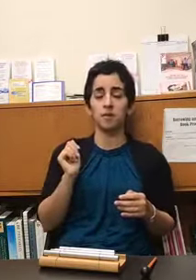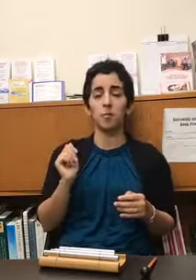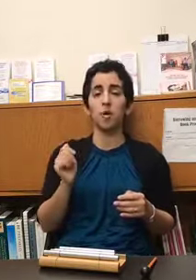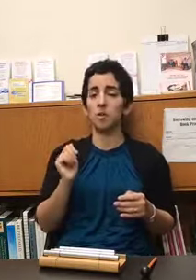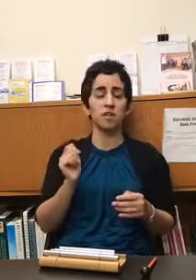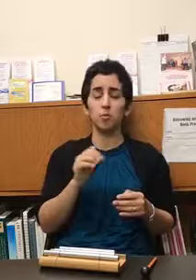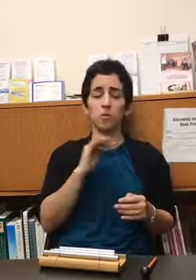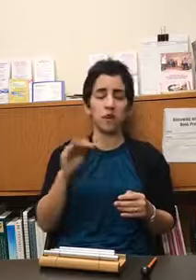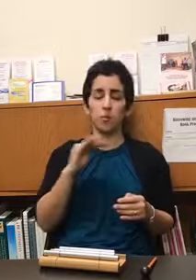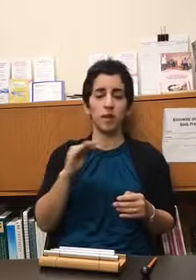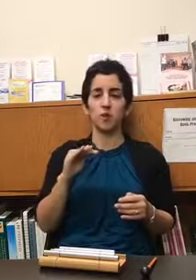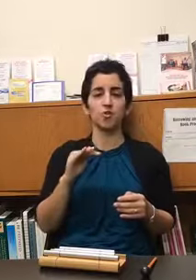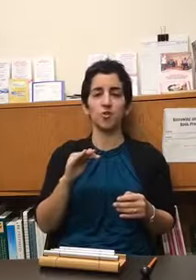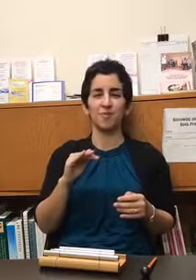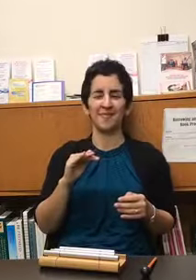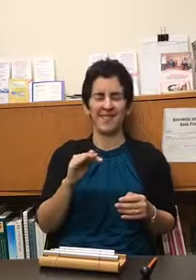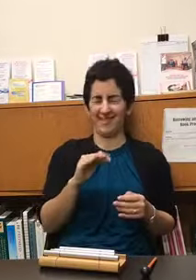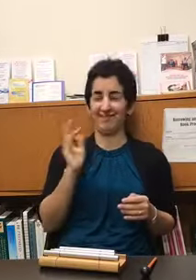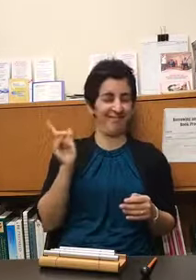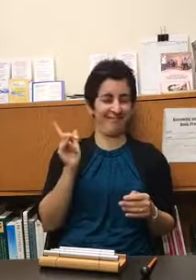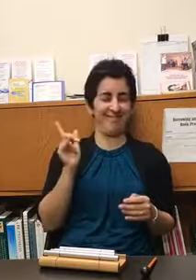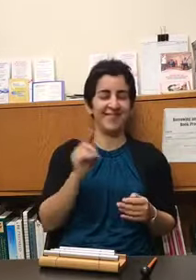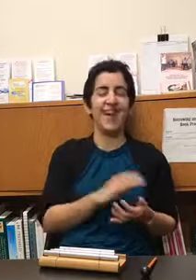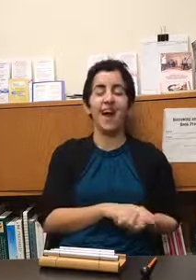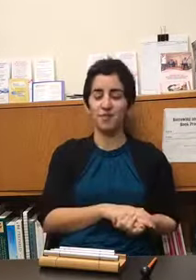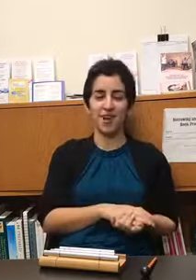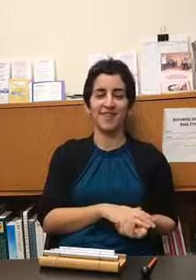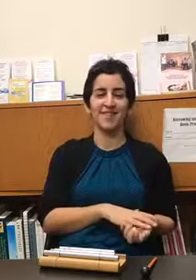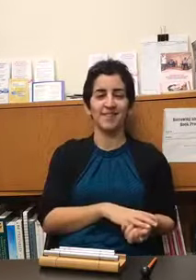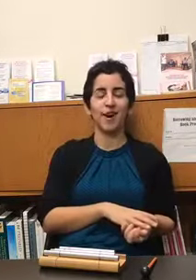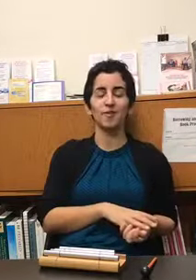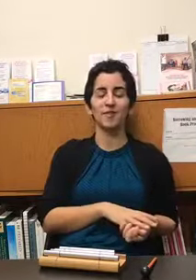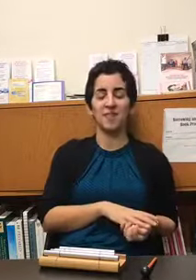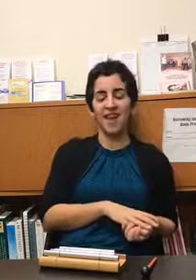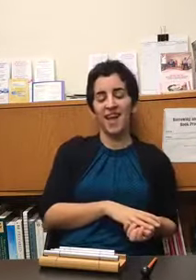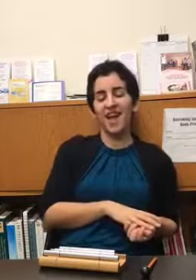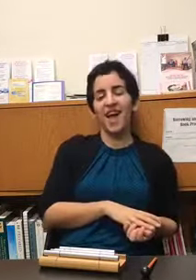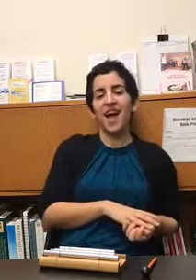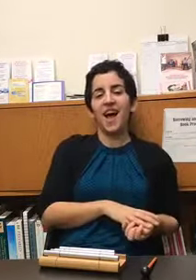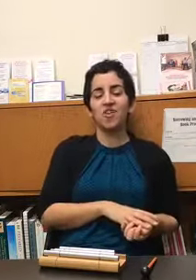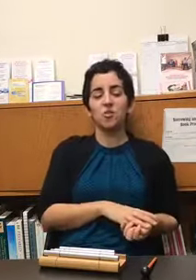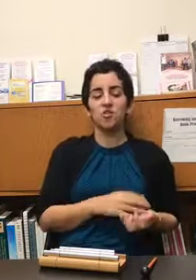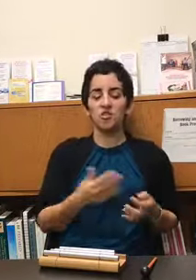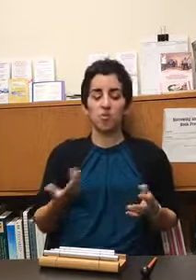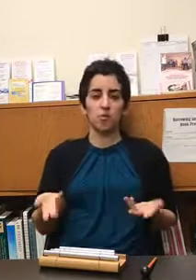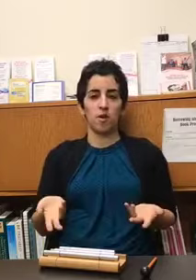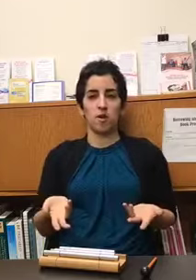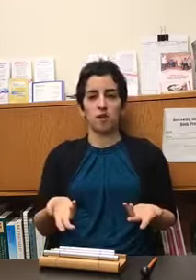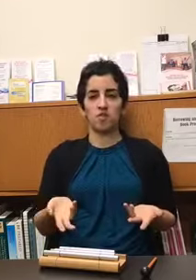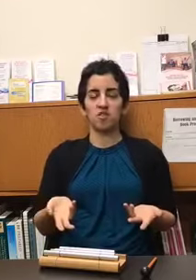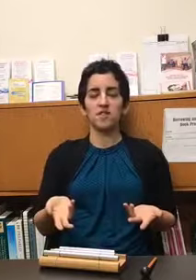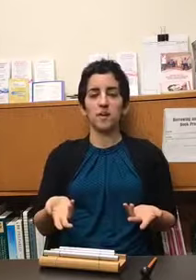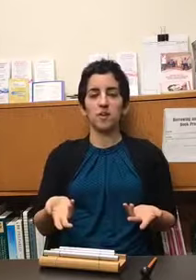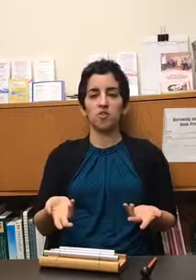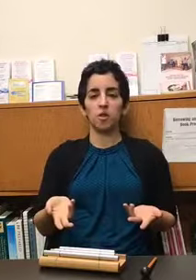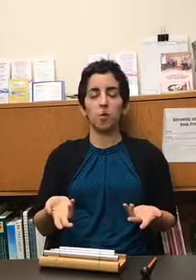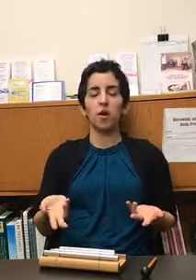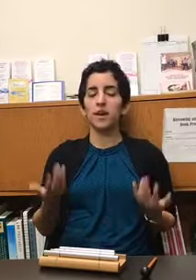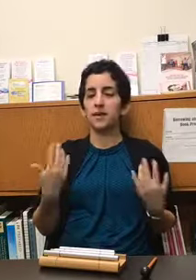subway when it's moving nobody hears you i've tried this often and so we'll just do three just to demonstrate what it can